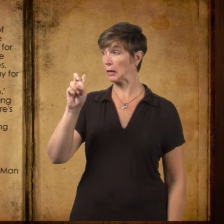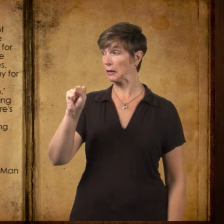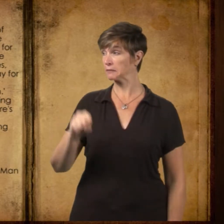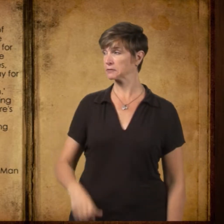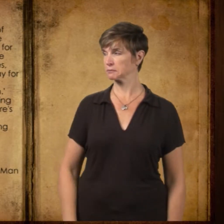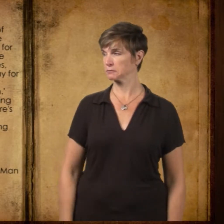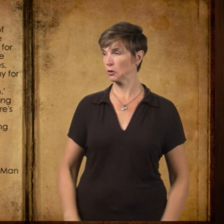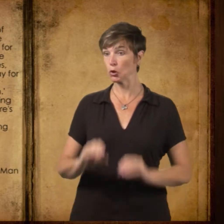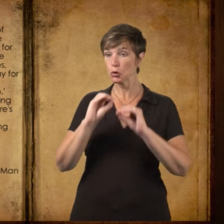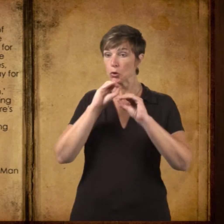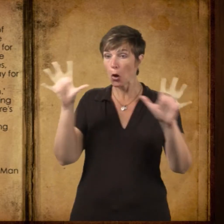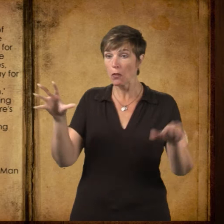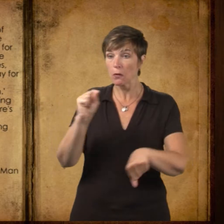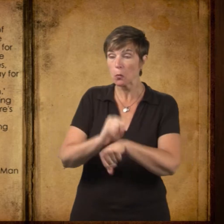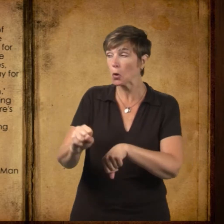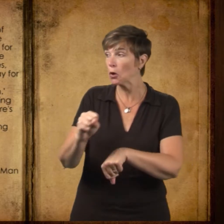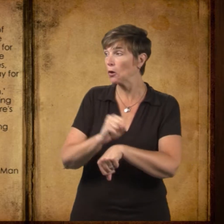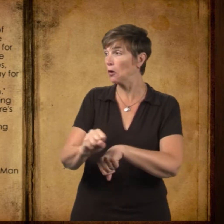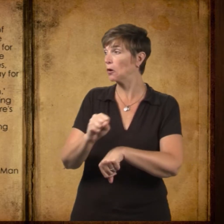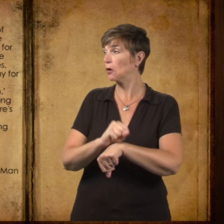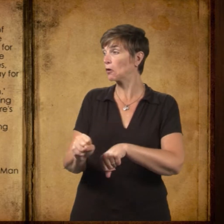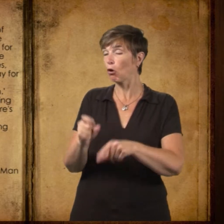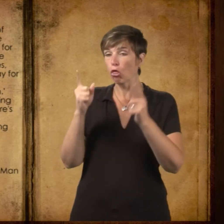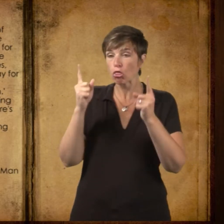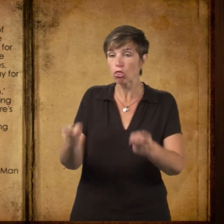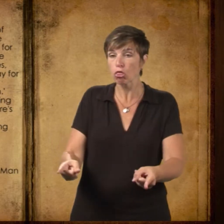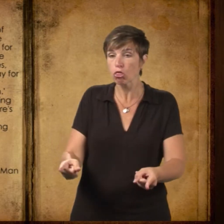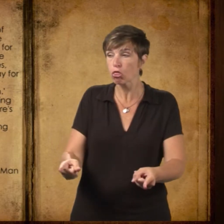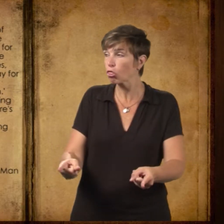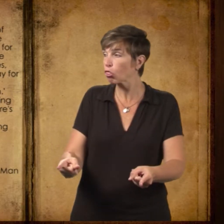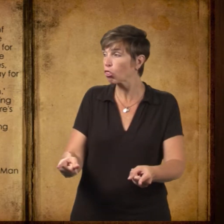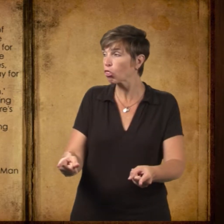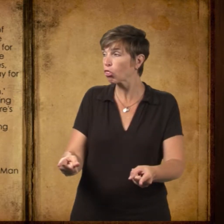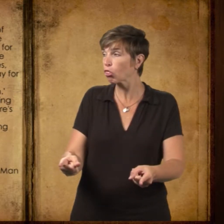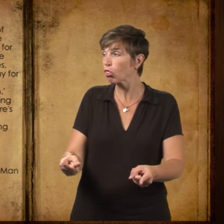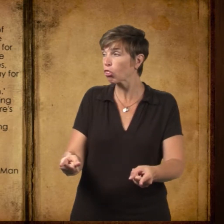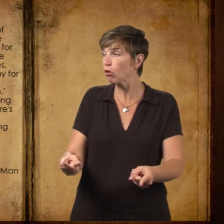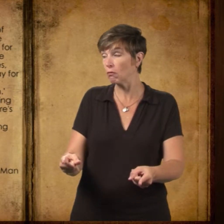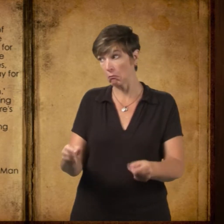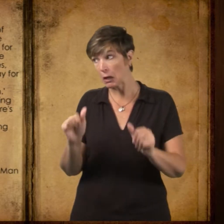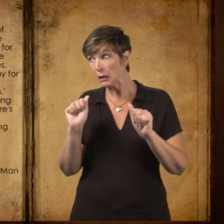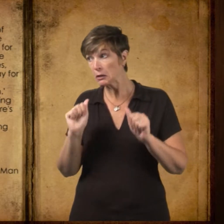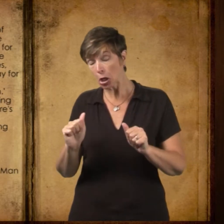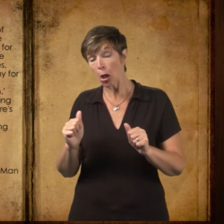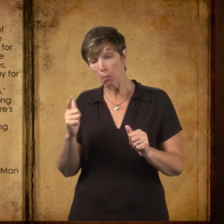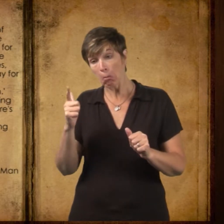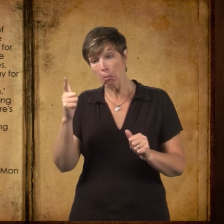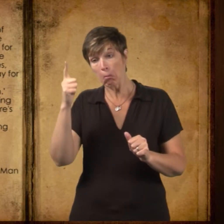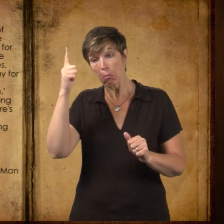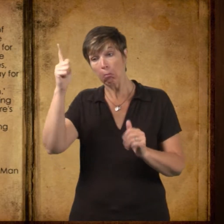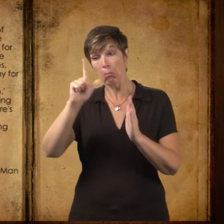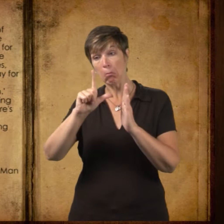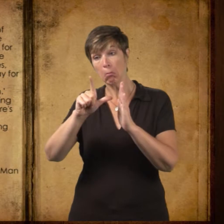Next thing you know, they'll be wanting to go back to live in caves. Nobody work anymore.